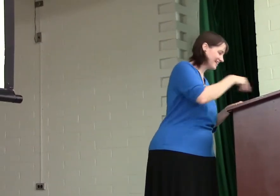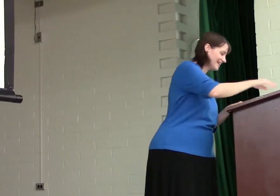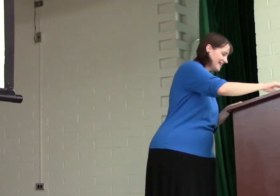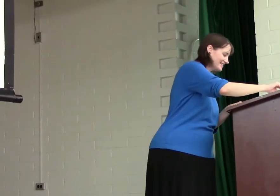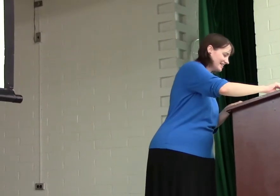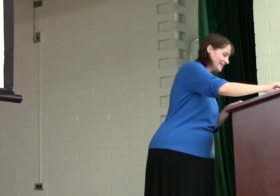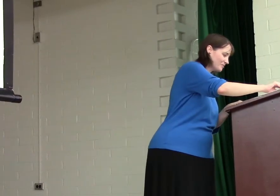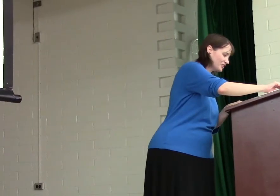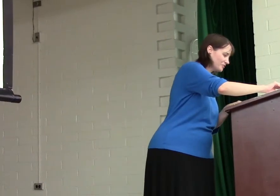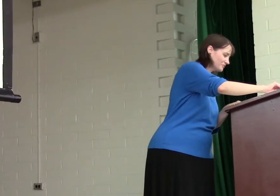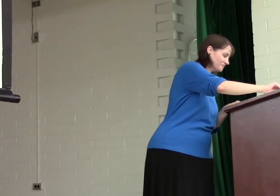Seeing the kids.